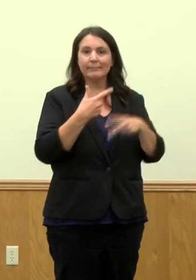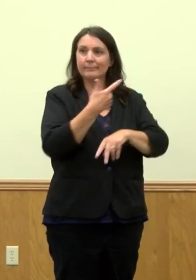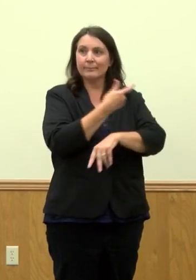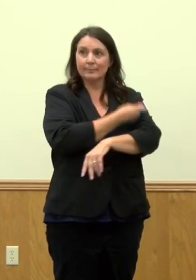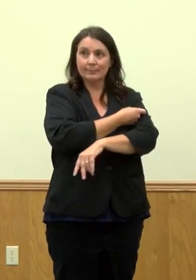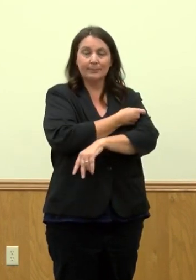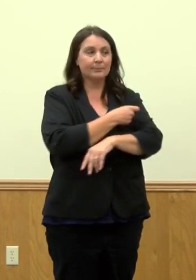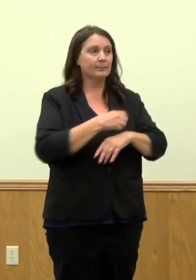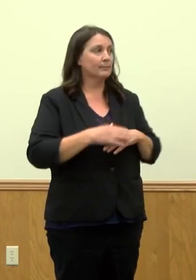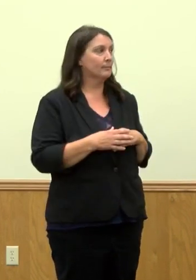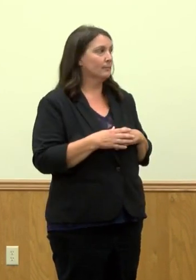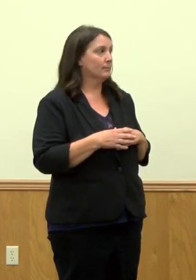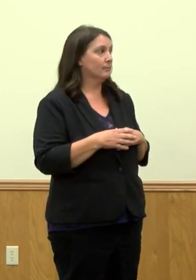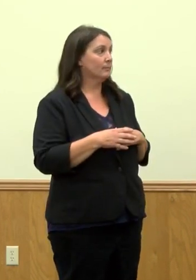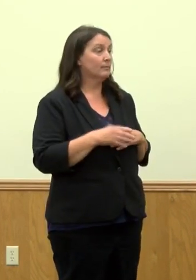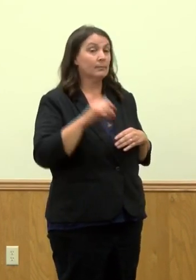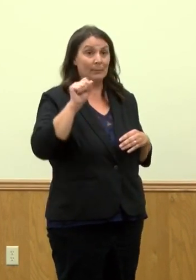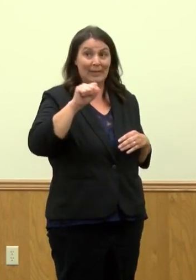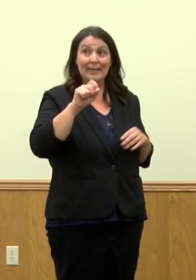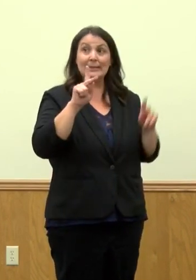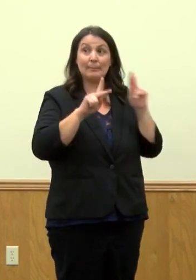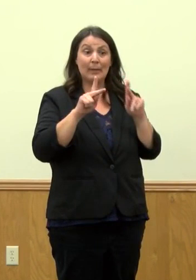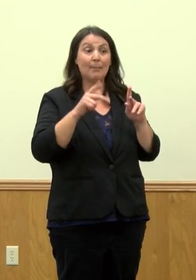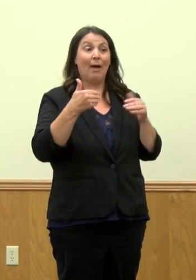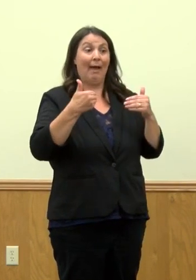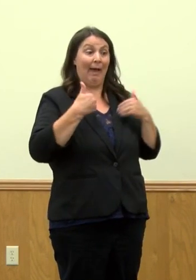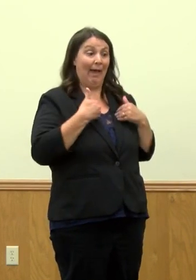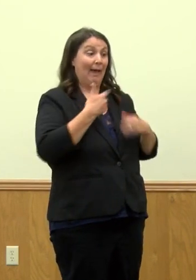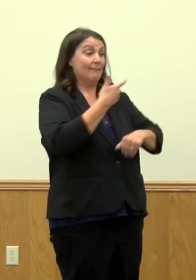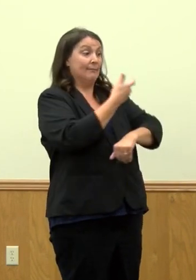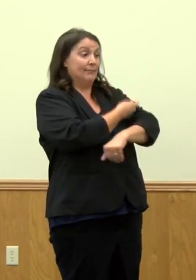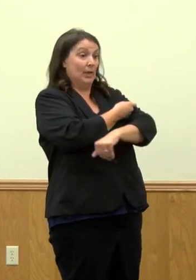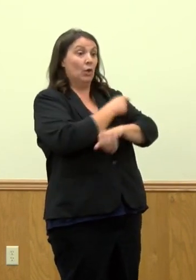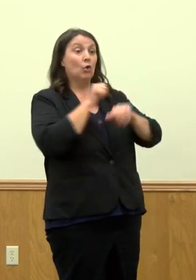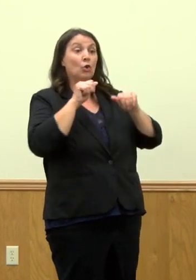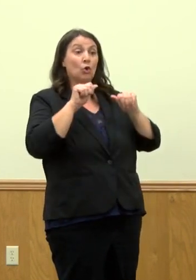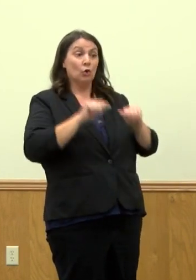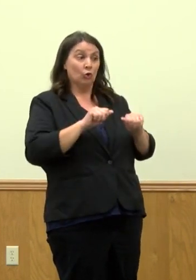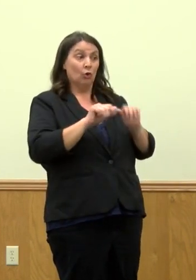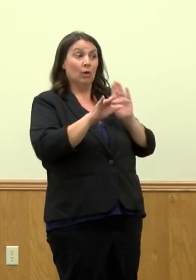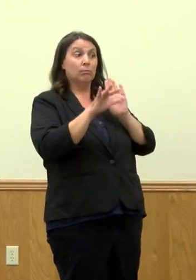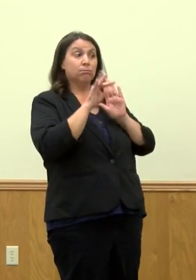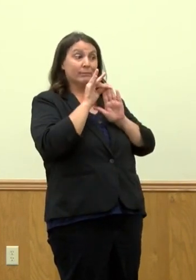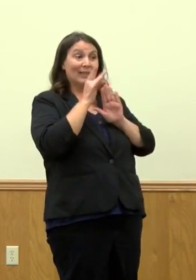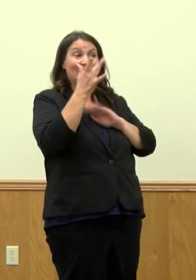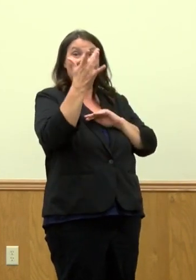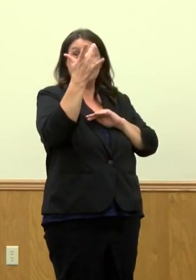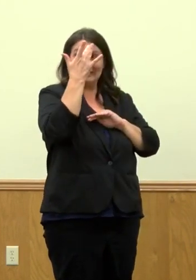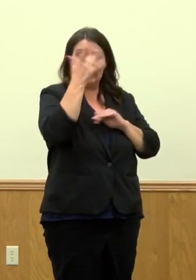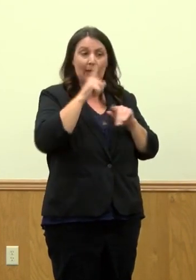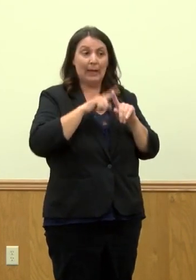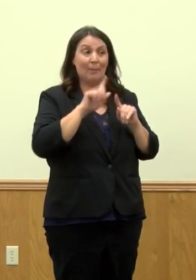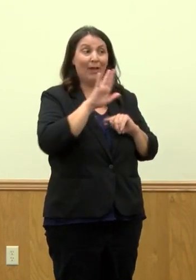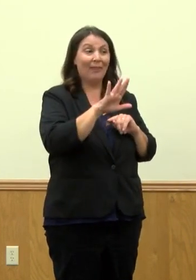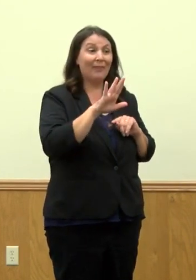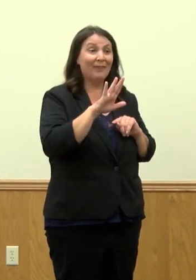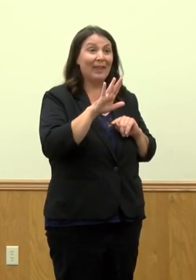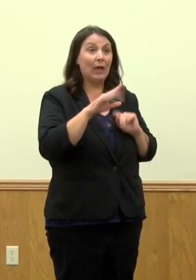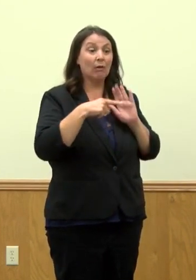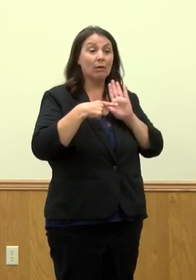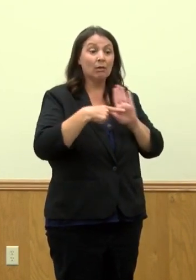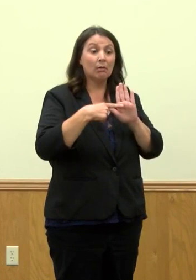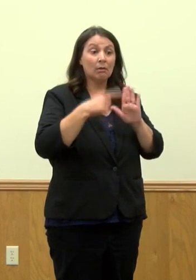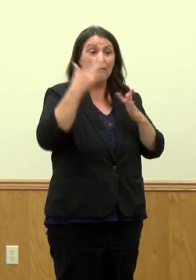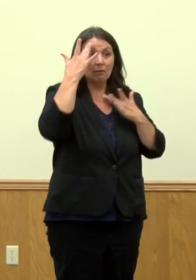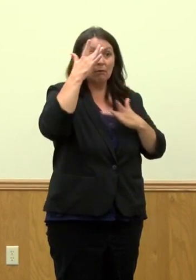have people that are vaccinated that get ill, but the severity of the illness is going to be significantly less because they are